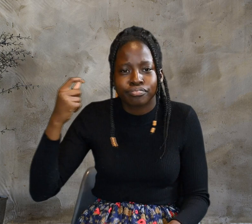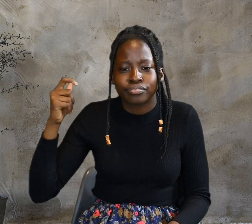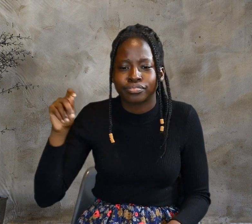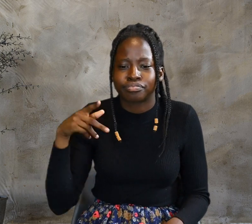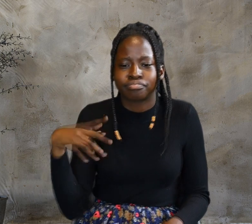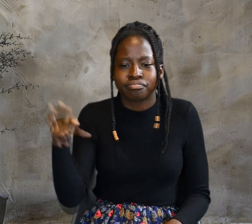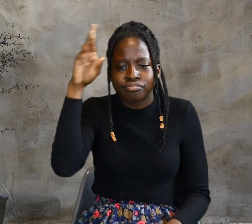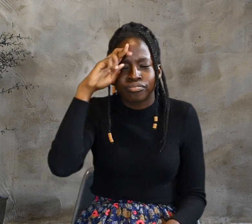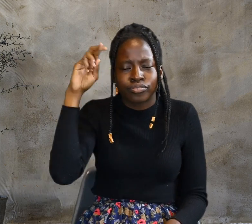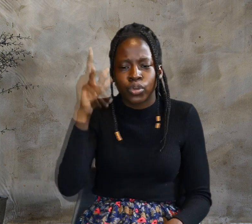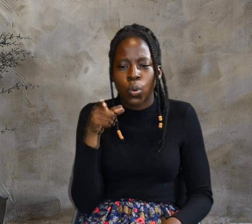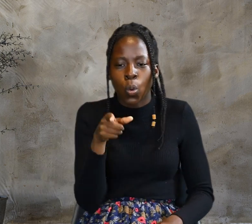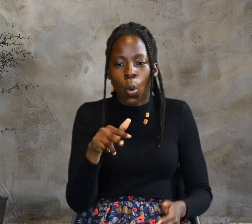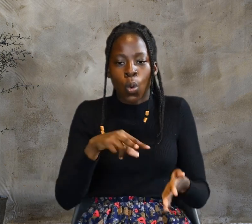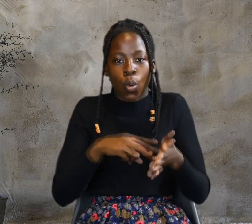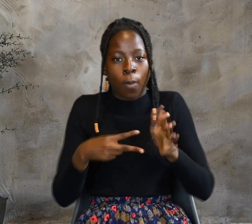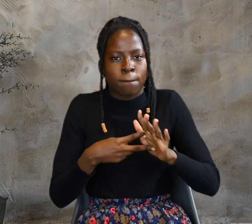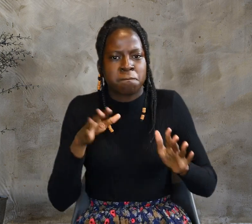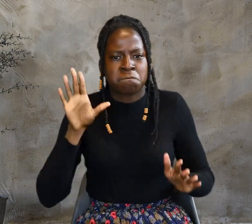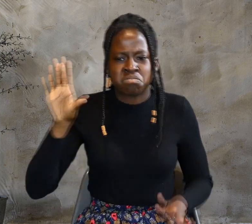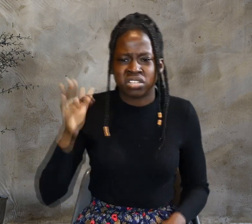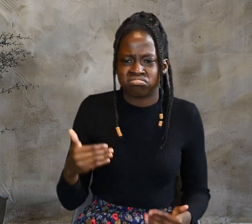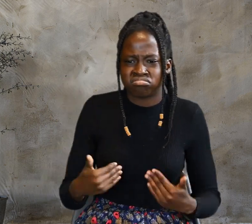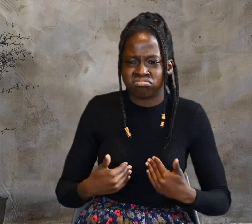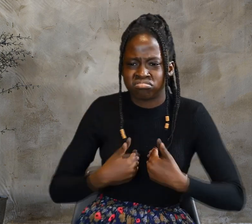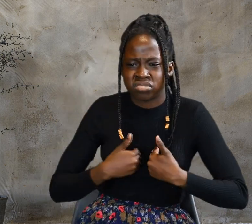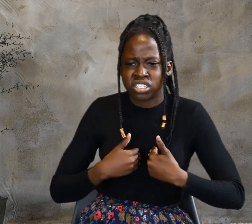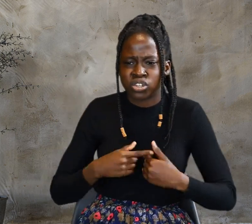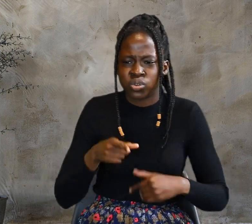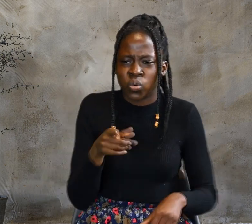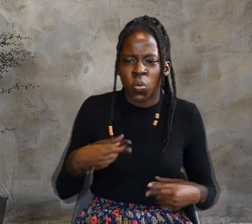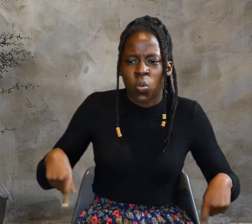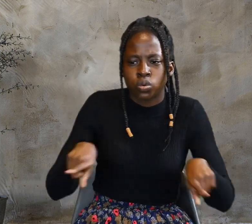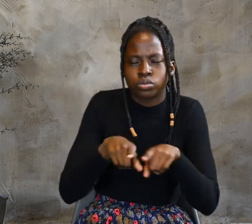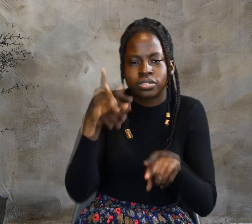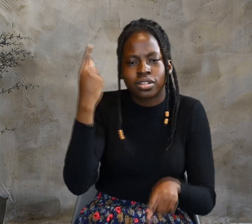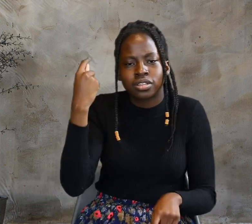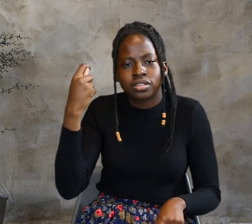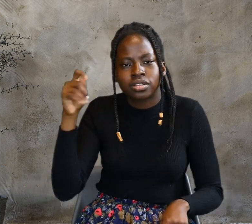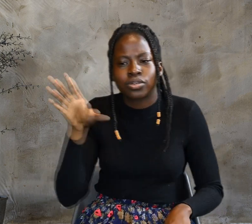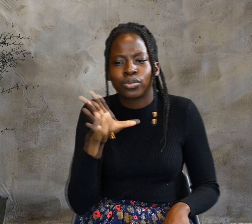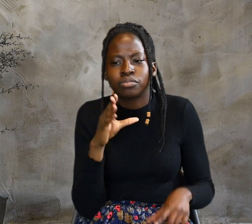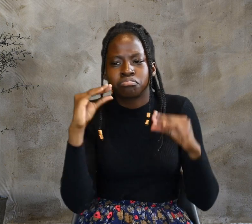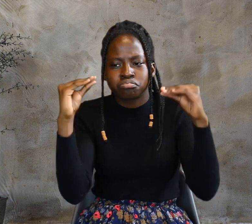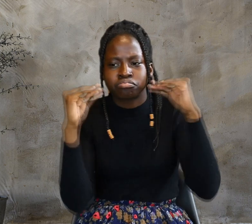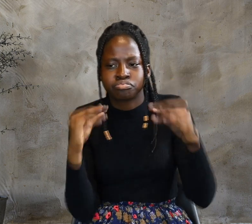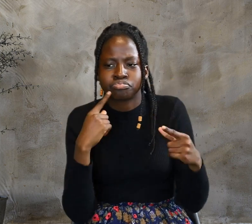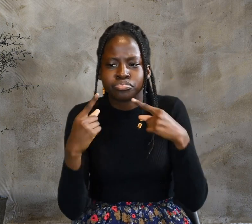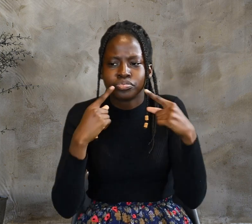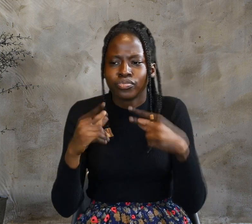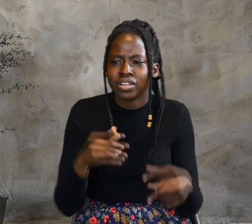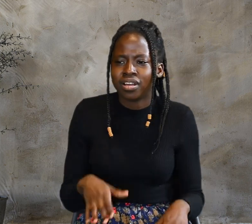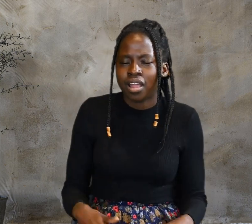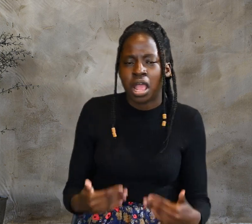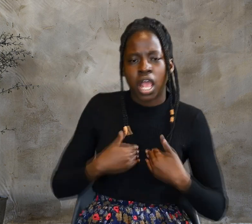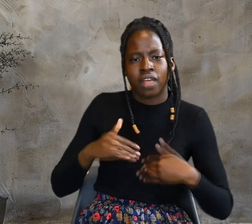he has deceived you also? The Pharisees retorted, have any of the rulers or the